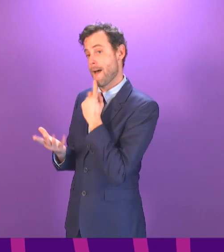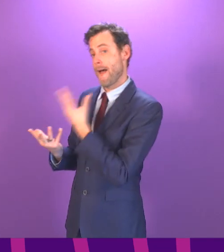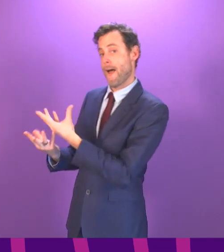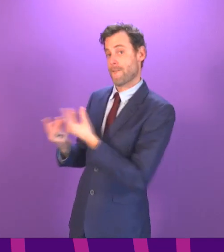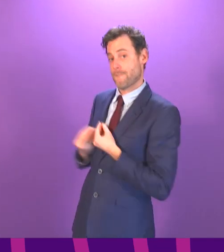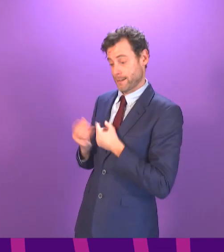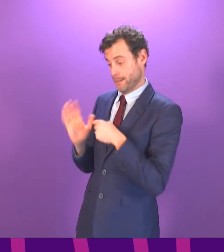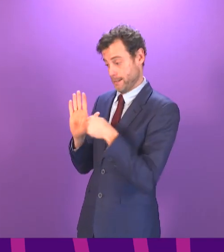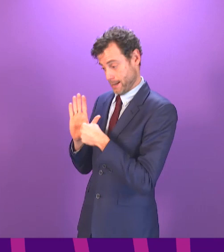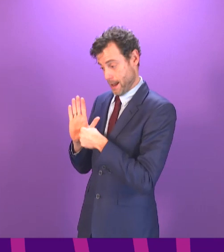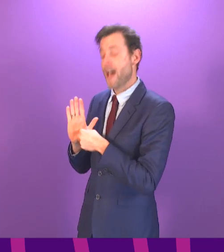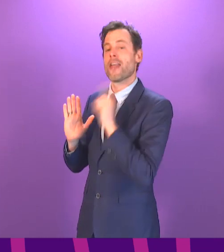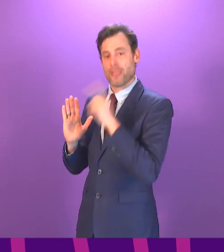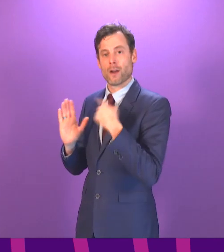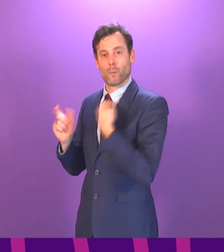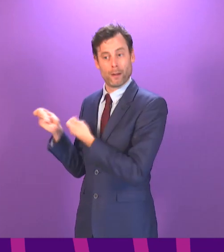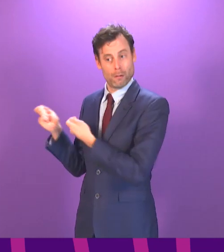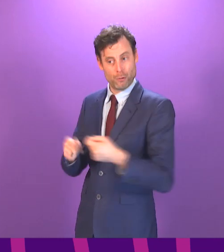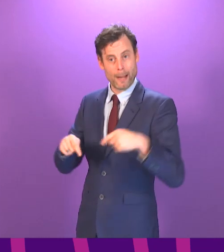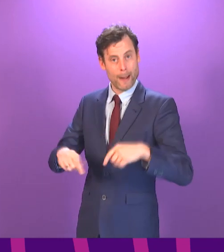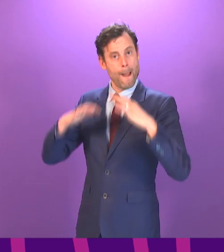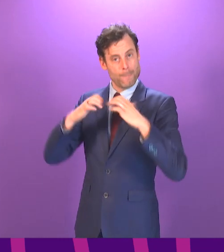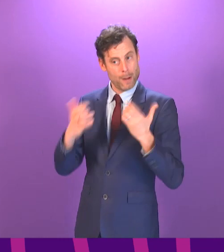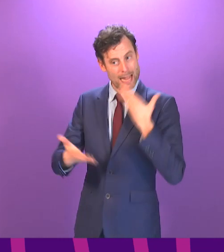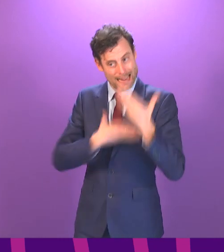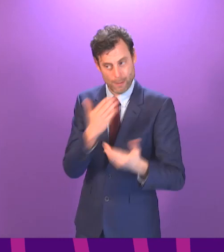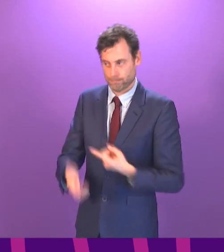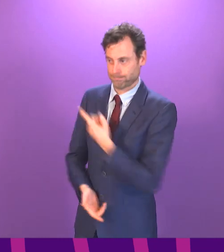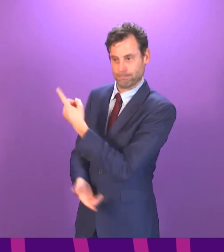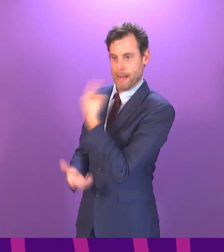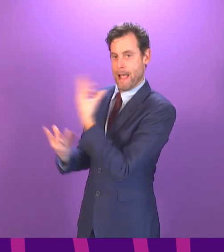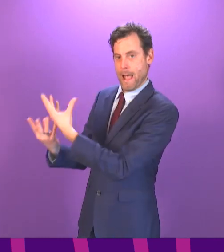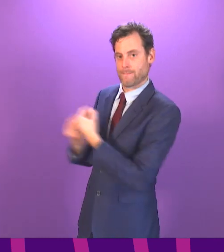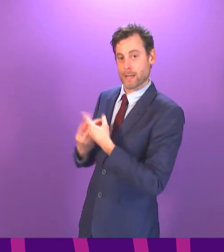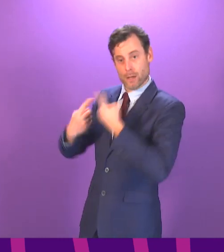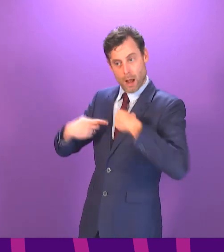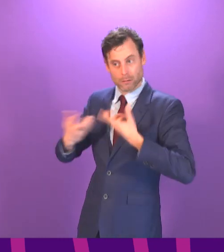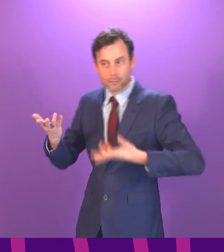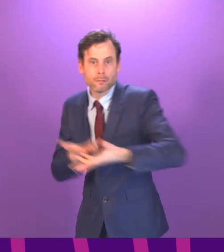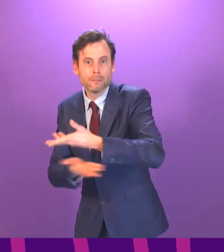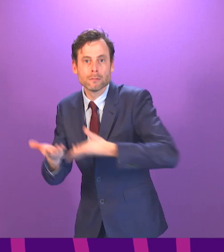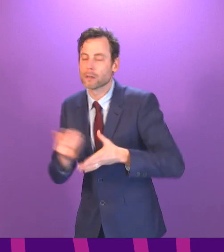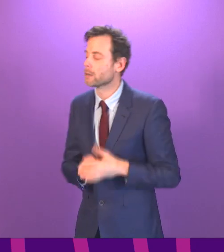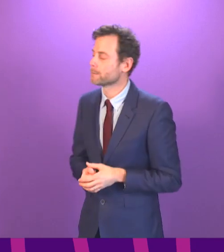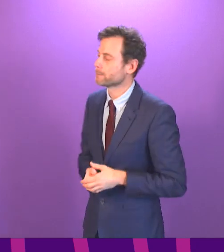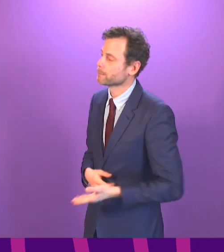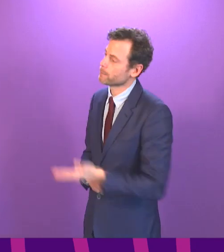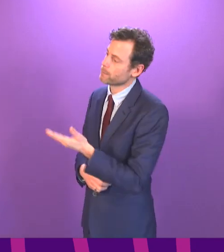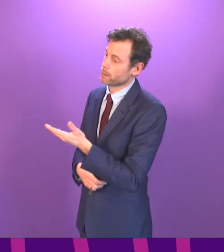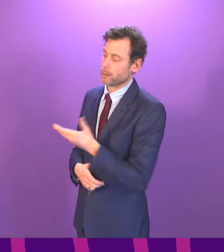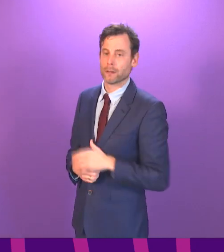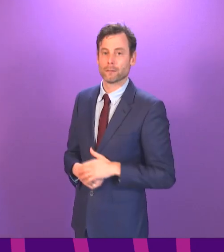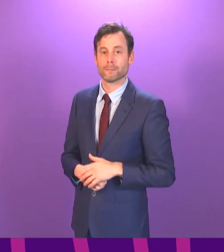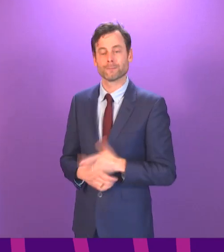will take on the basis of it. Thank you. Liam Cares, followed by Neil Findlay. Neil you, Presiding Officer. A related question, First Minister, if I may.